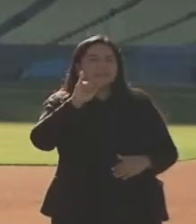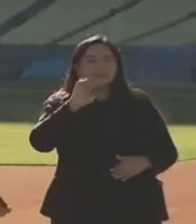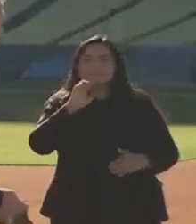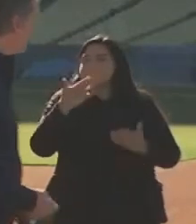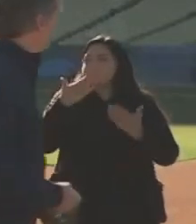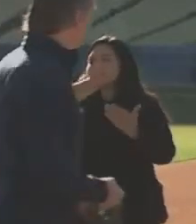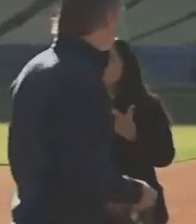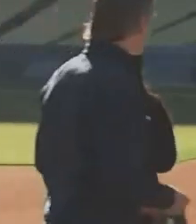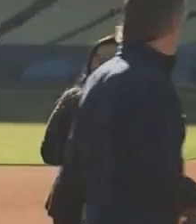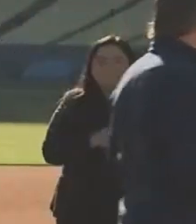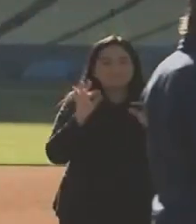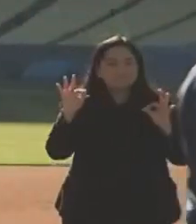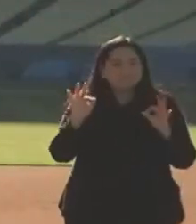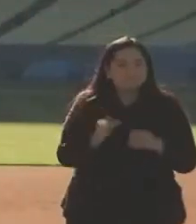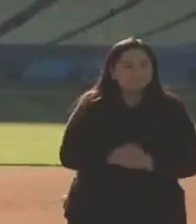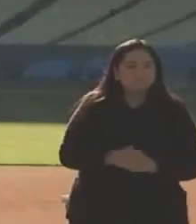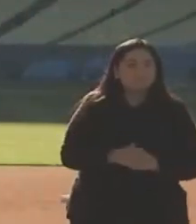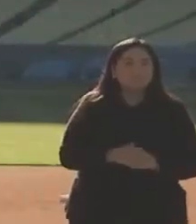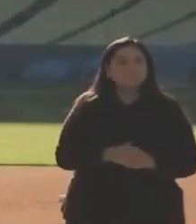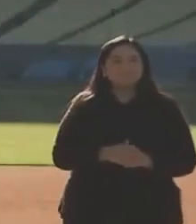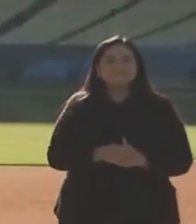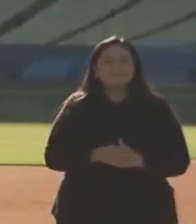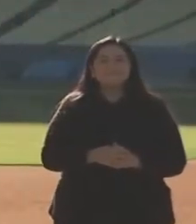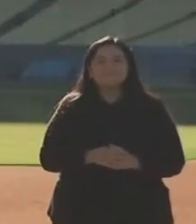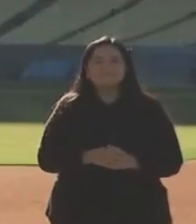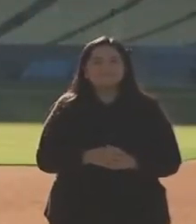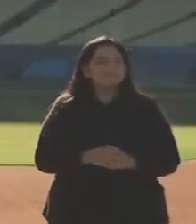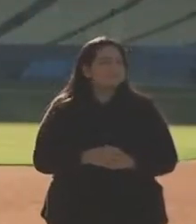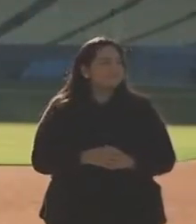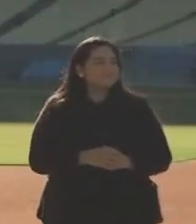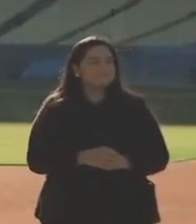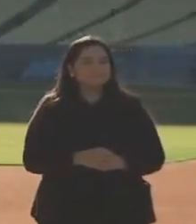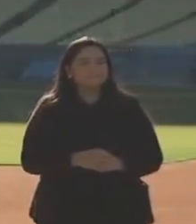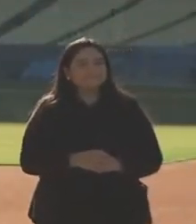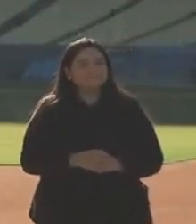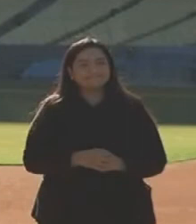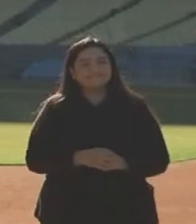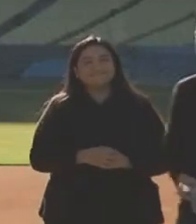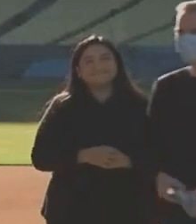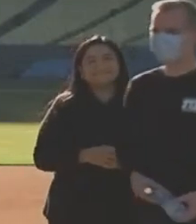good. That's the spirit. man. They didn't up in our news.